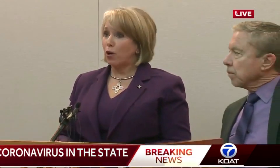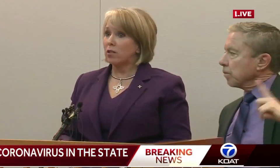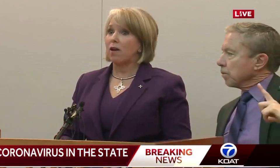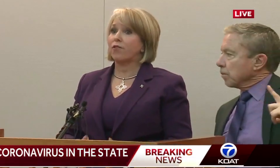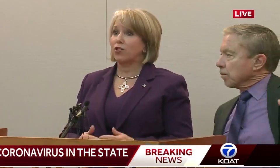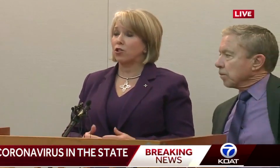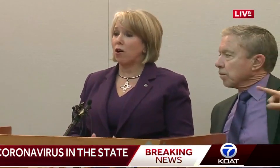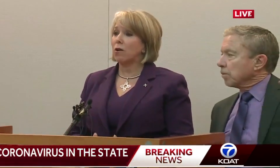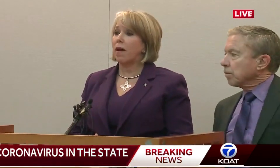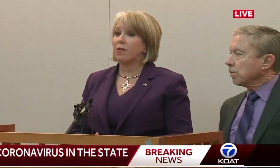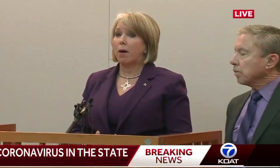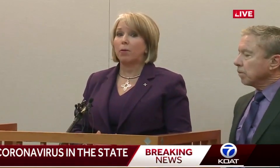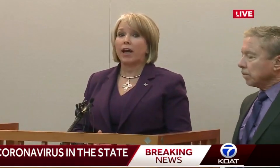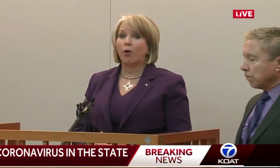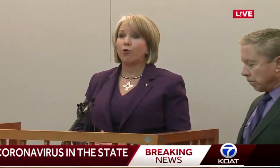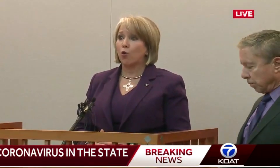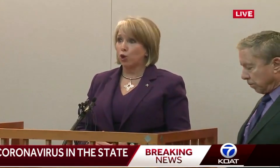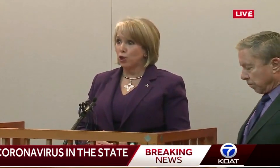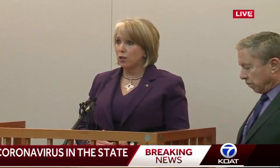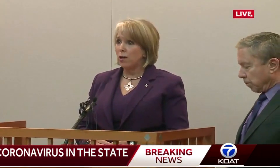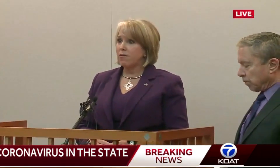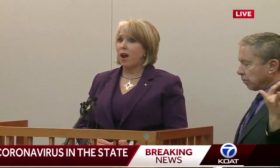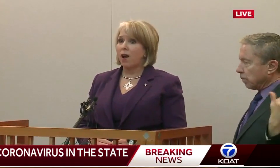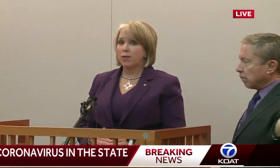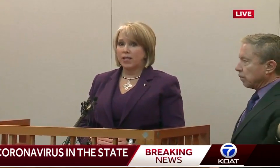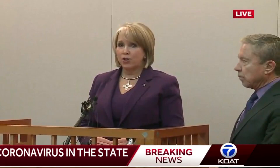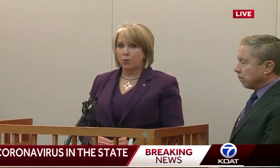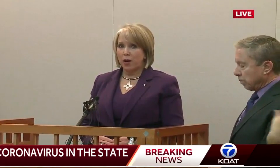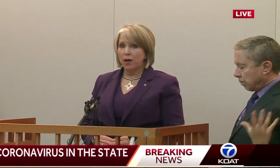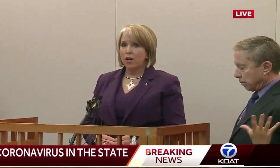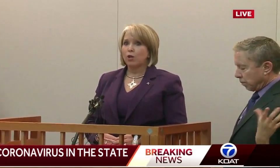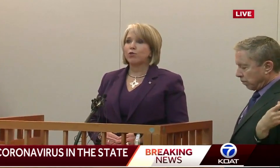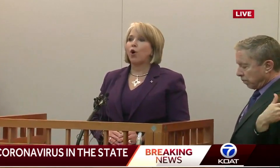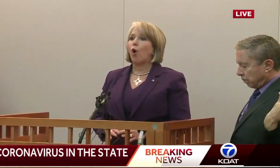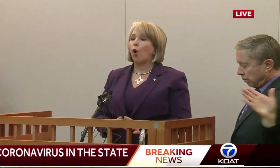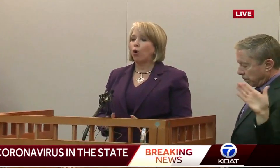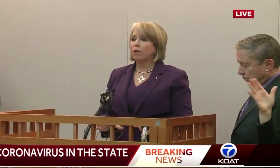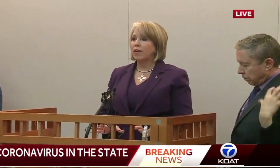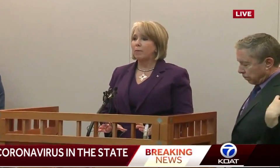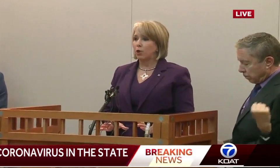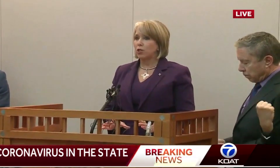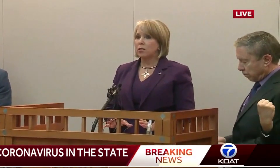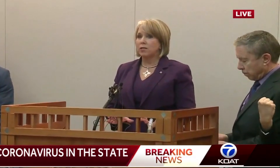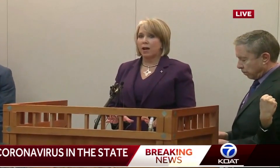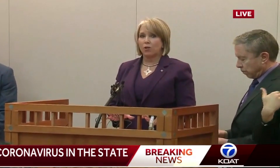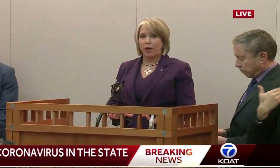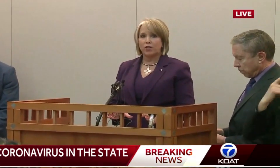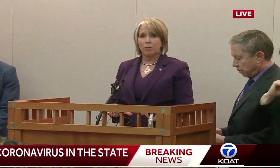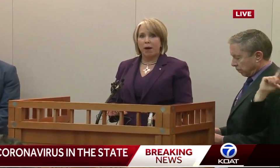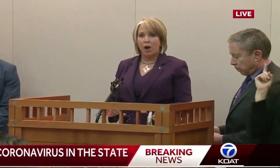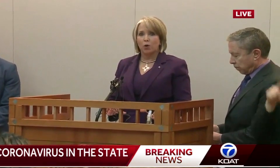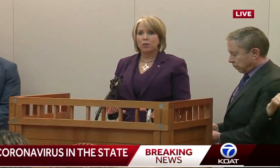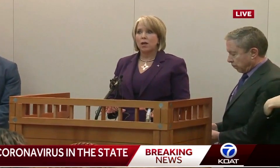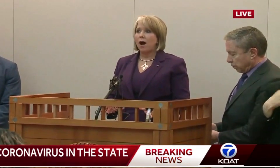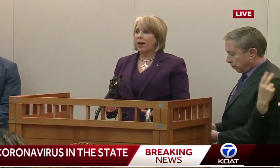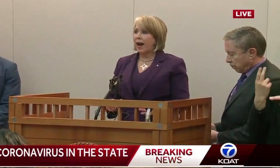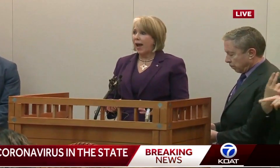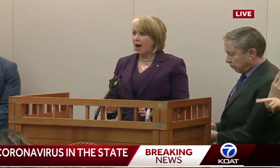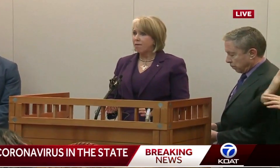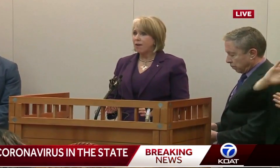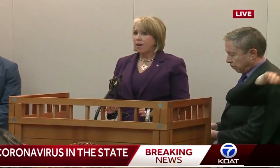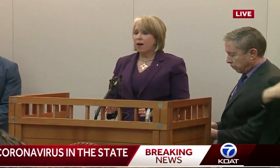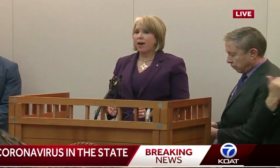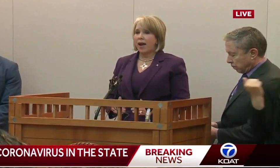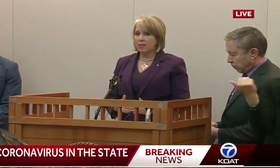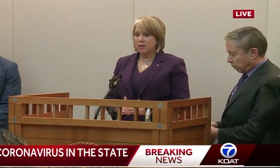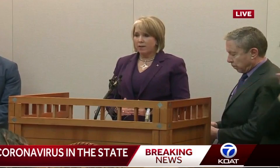in our first press conference to talk about the public health orders that I was issuing using all of the emergency declaration powers I